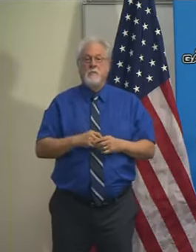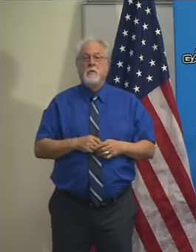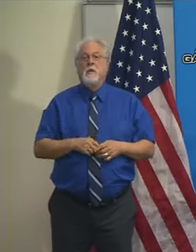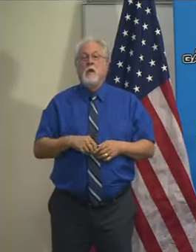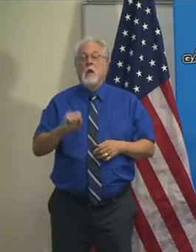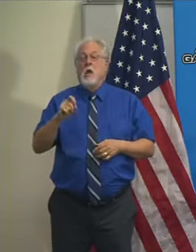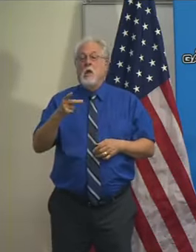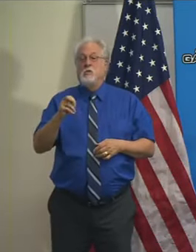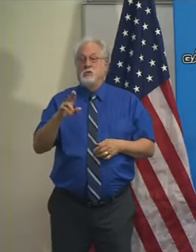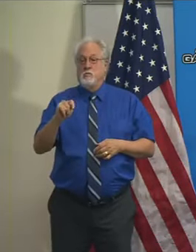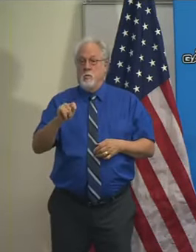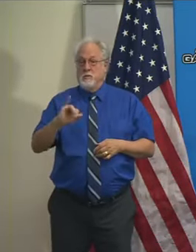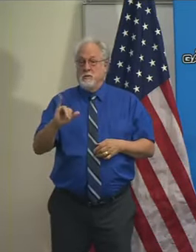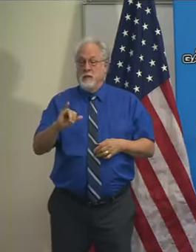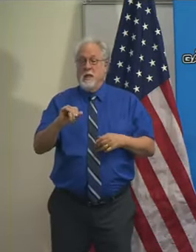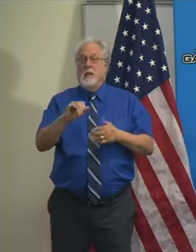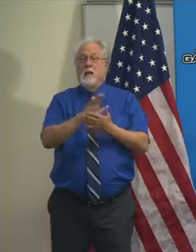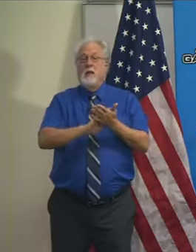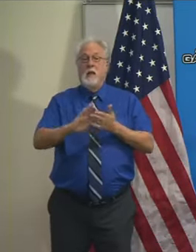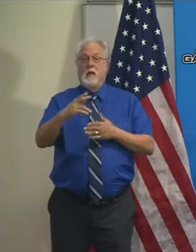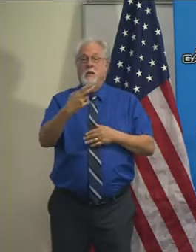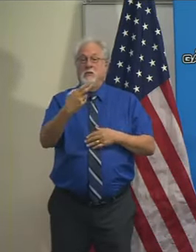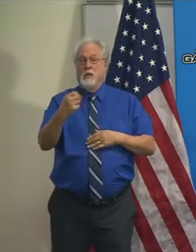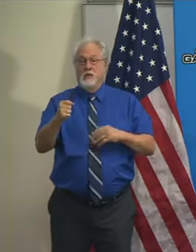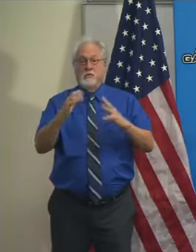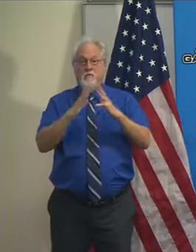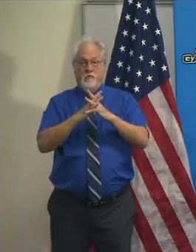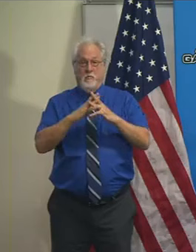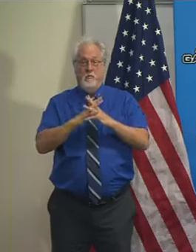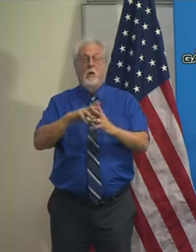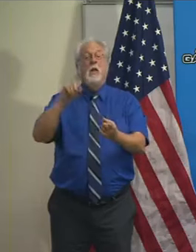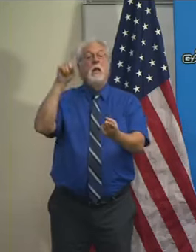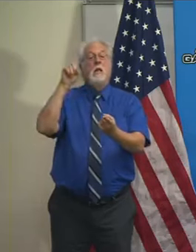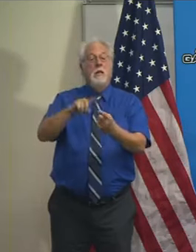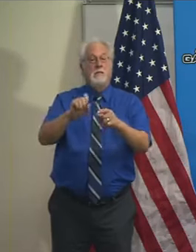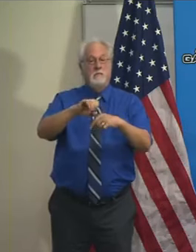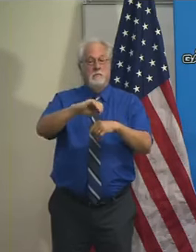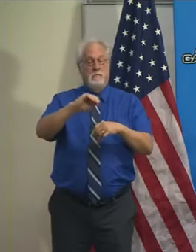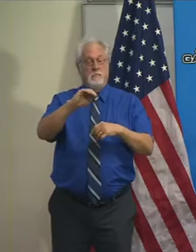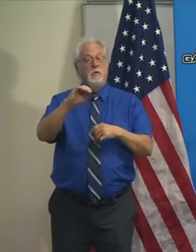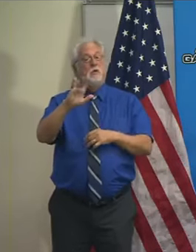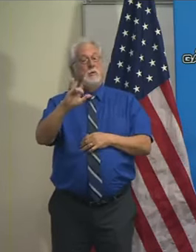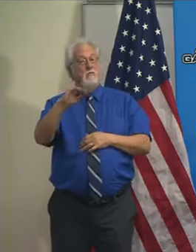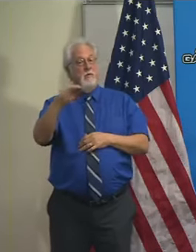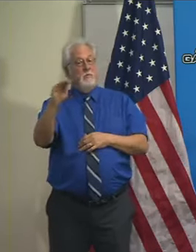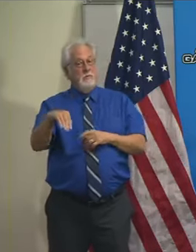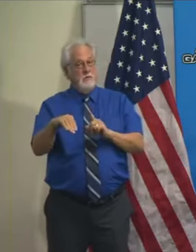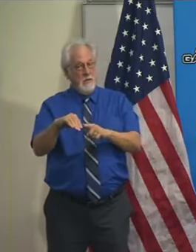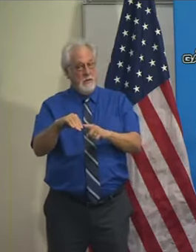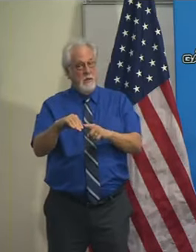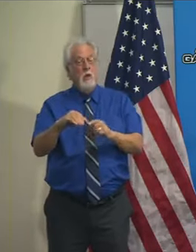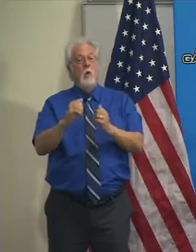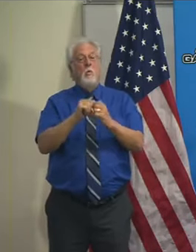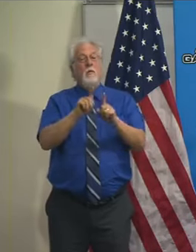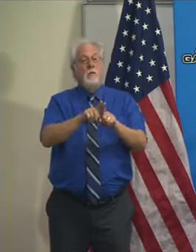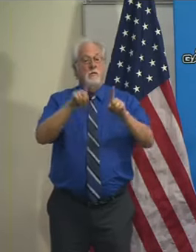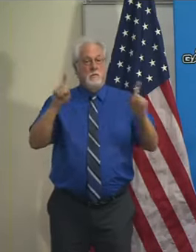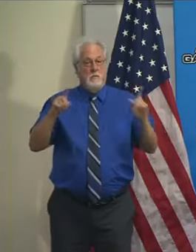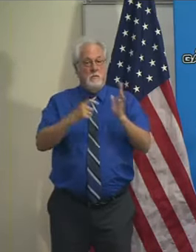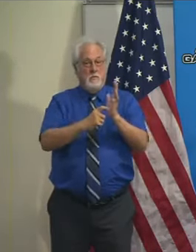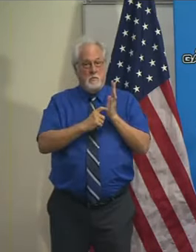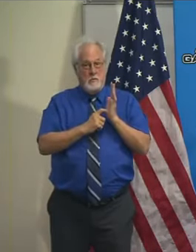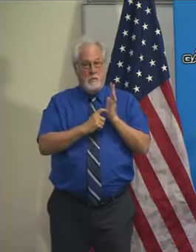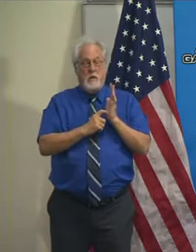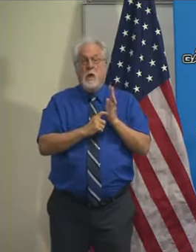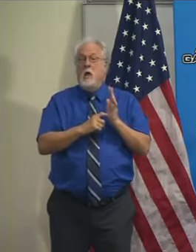Sporting events like college, high school football, and so forth will operate at a lesser capacity of 25% with social distancing required